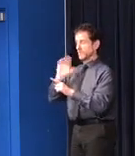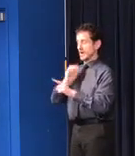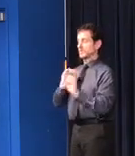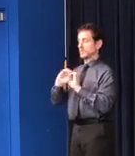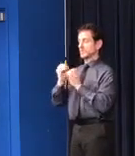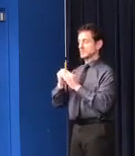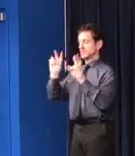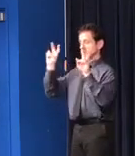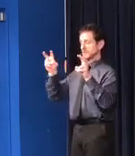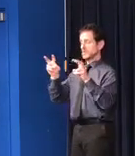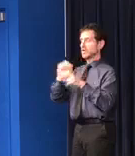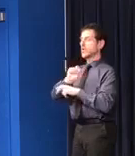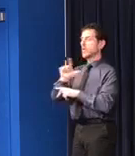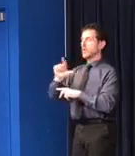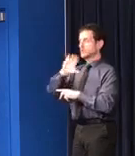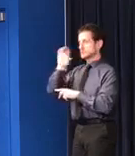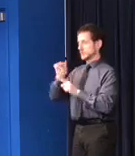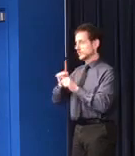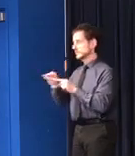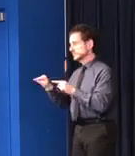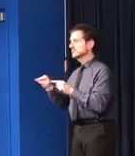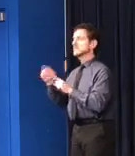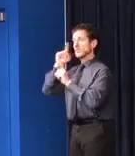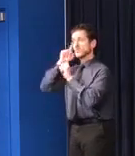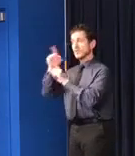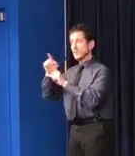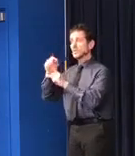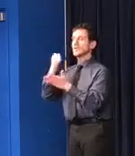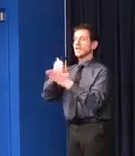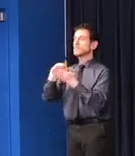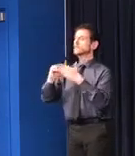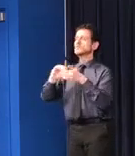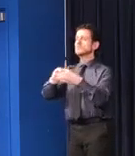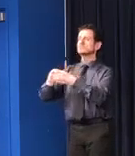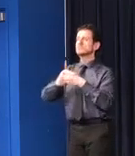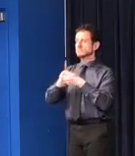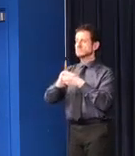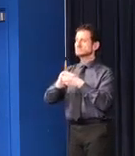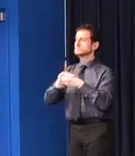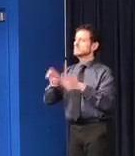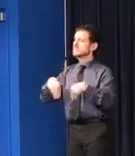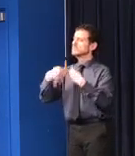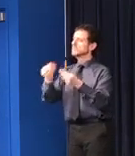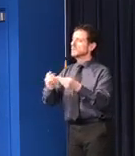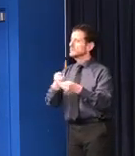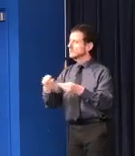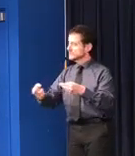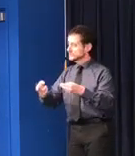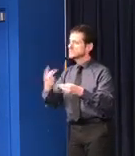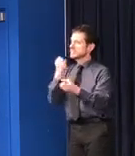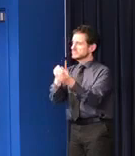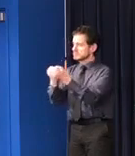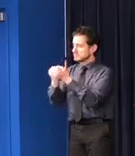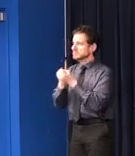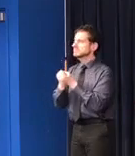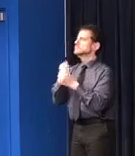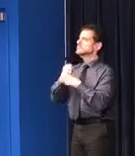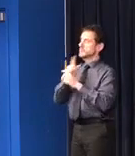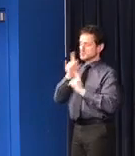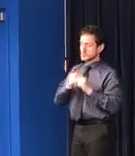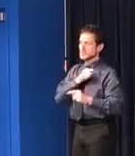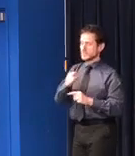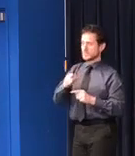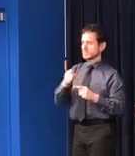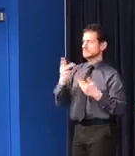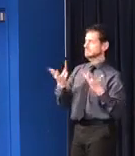history is to unite our community and resources to provide solutions that ensure and sustain the stability of a home.